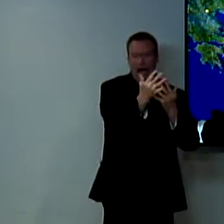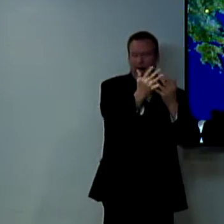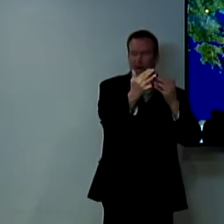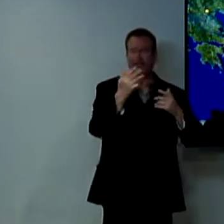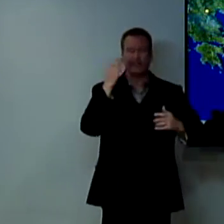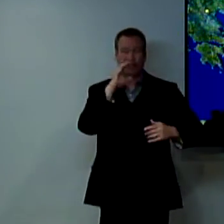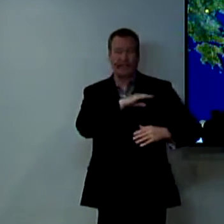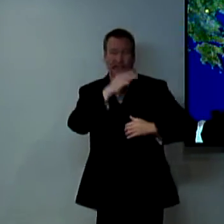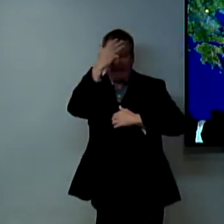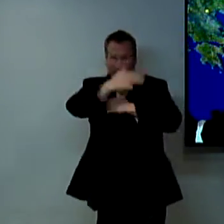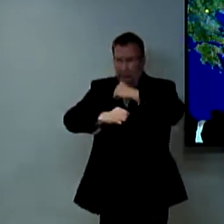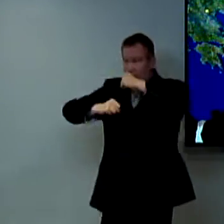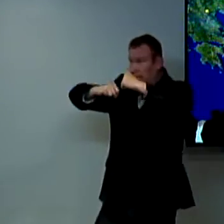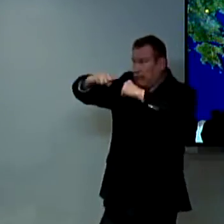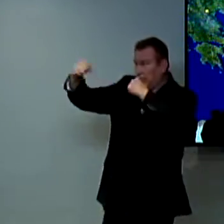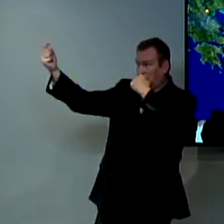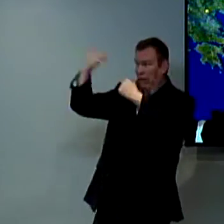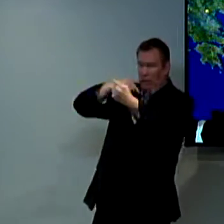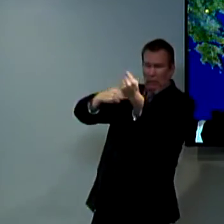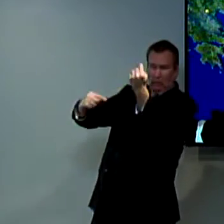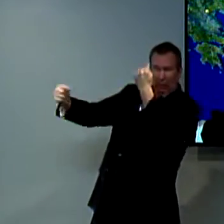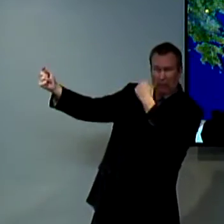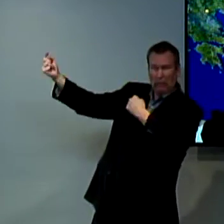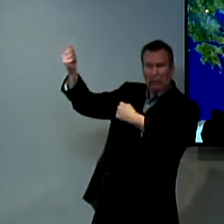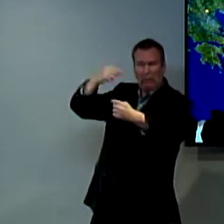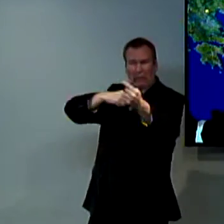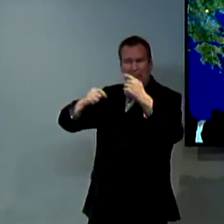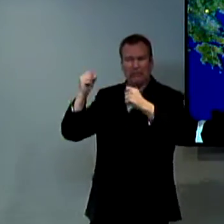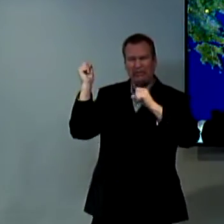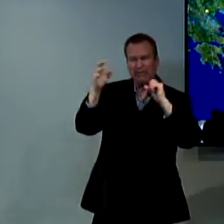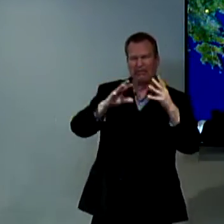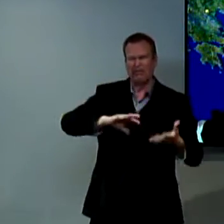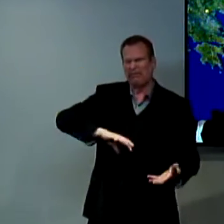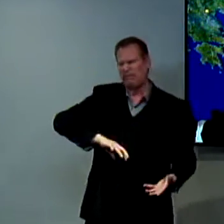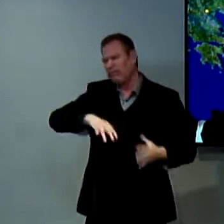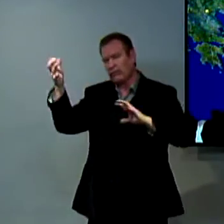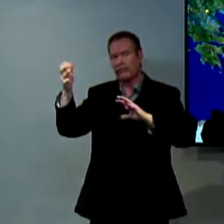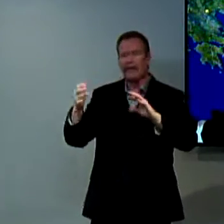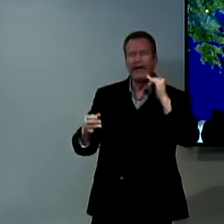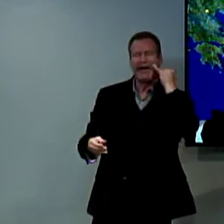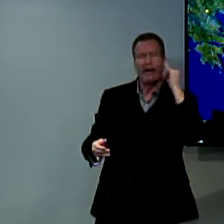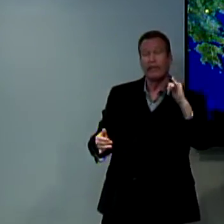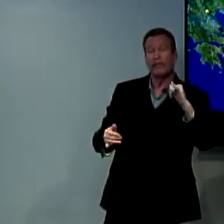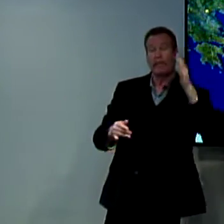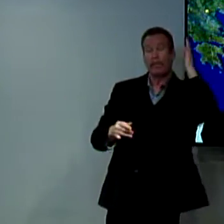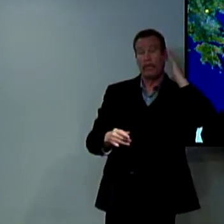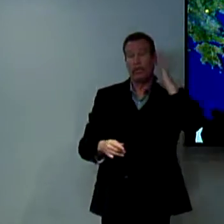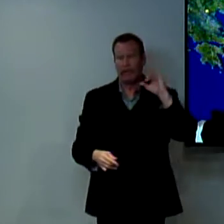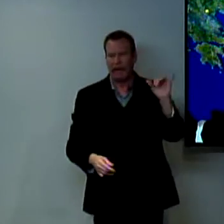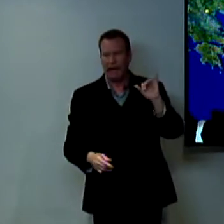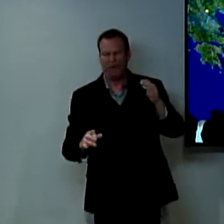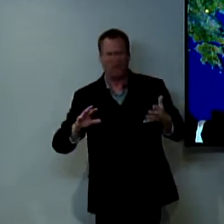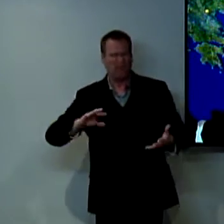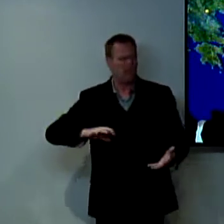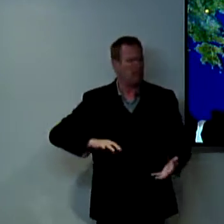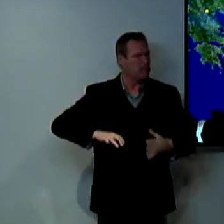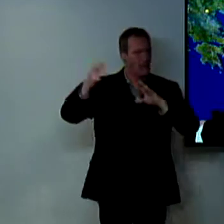pour these flutes in these bottle Molotov cocktails and they throw them into the crowd and it creates such a